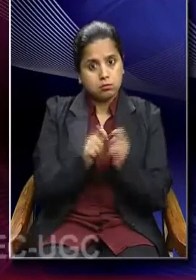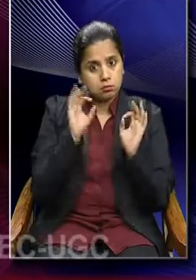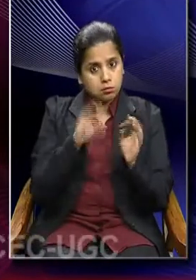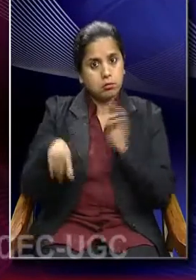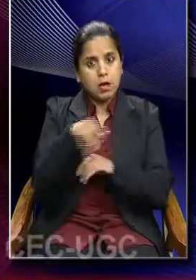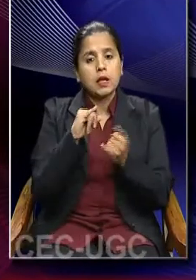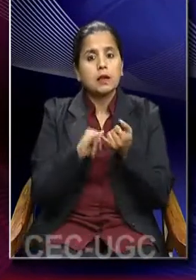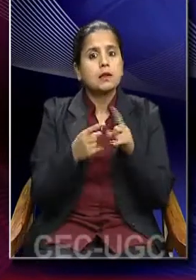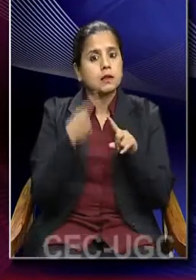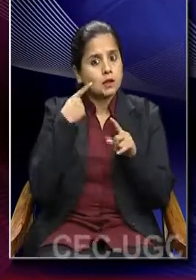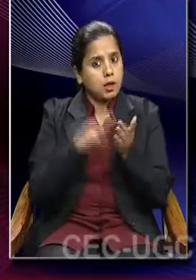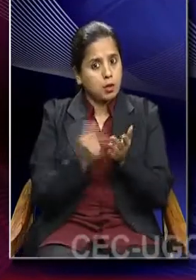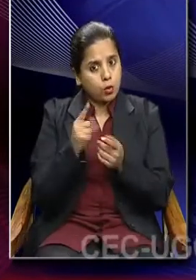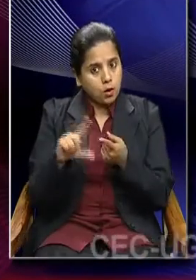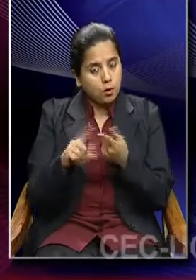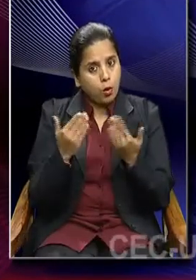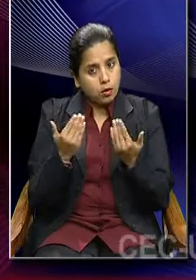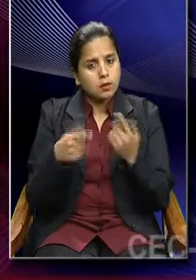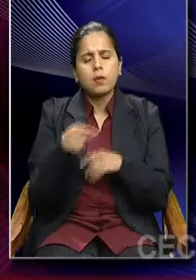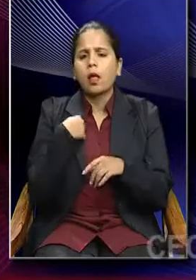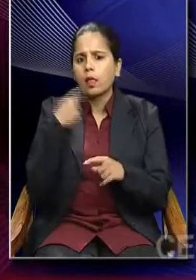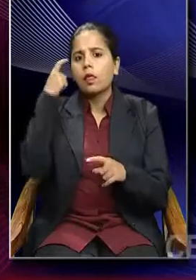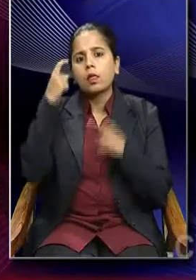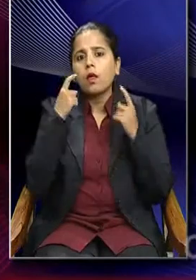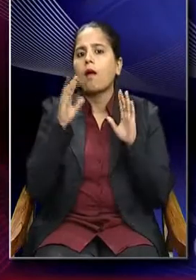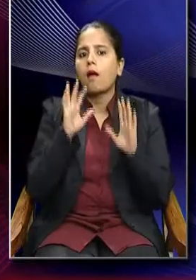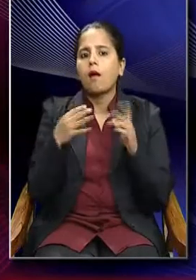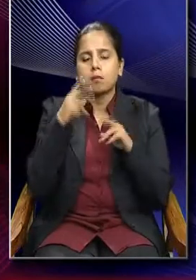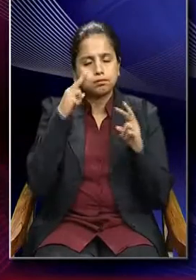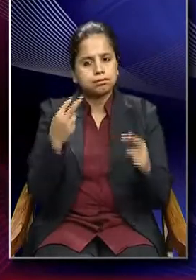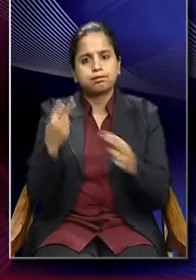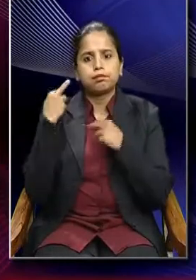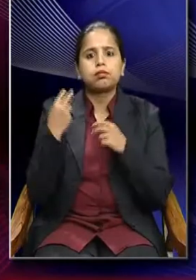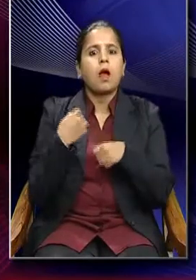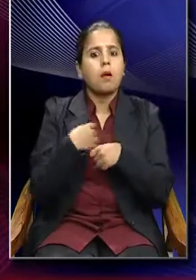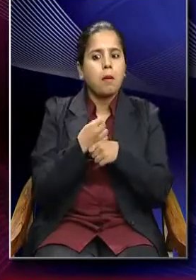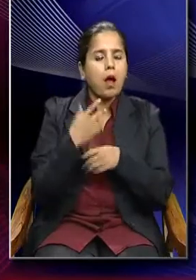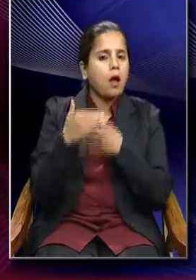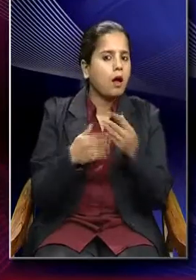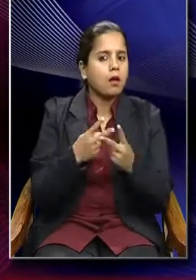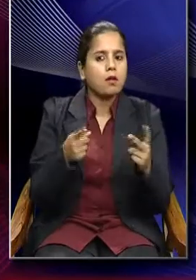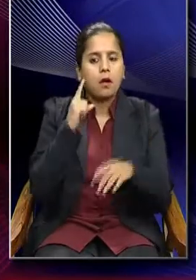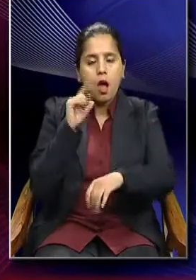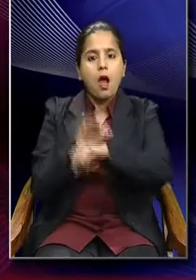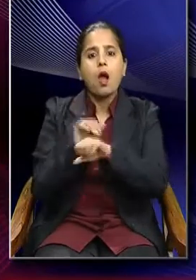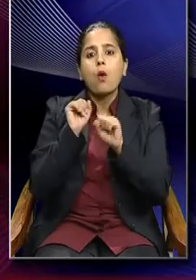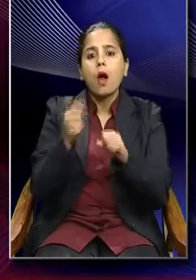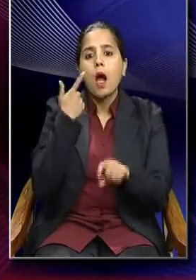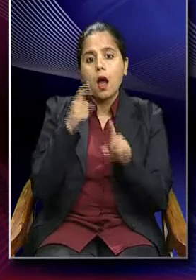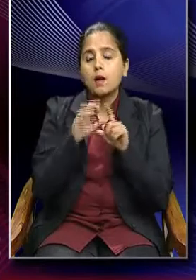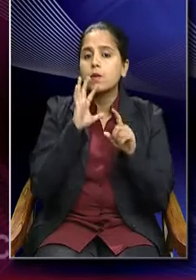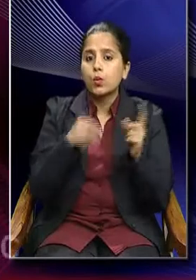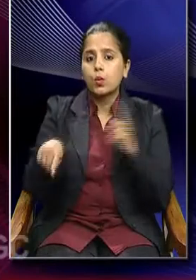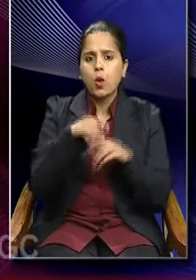but that we are thoughtful and reflective creatures whose identities and actions